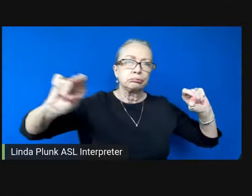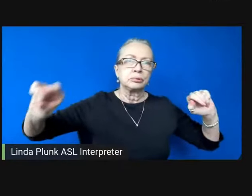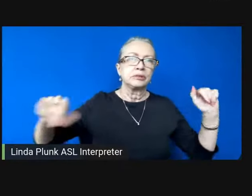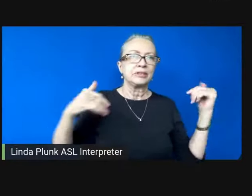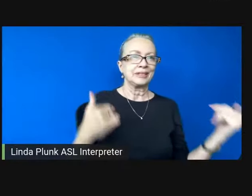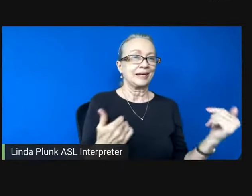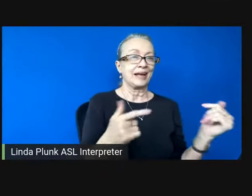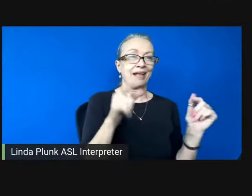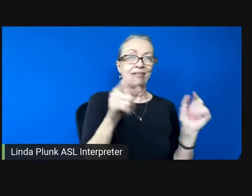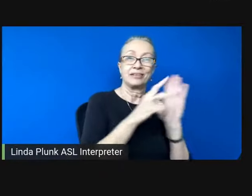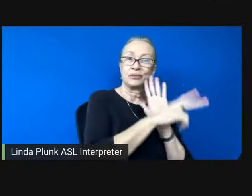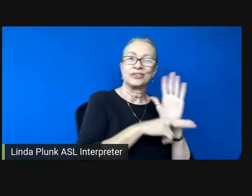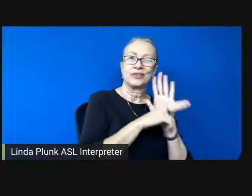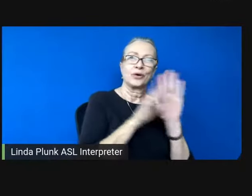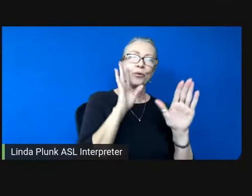time.